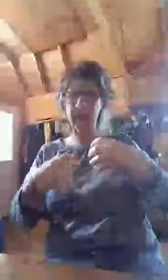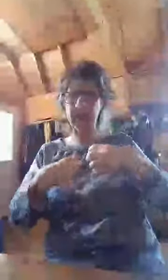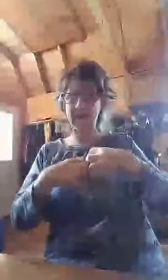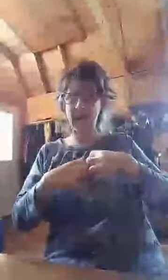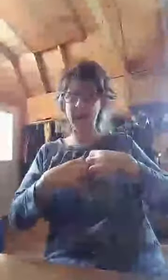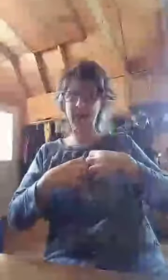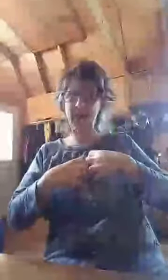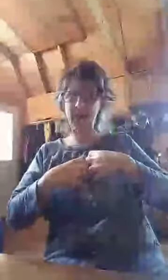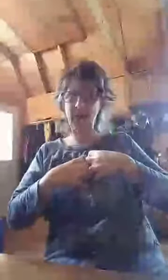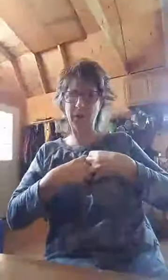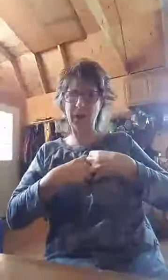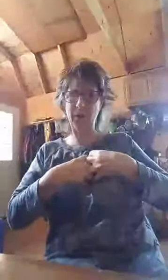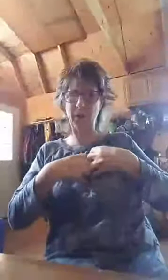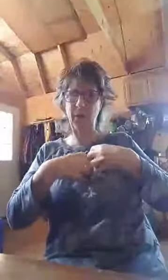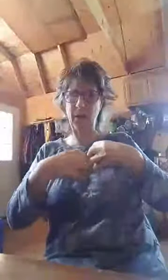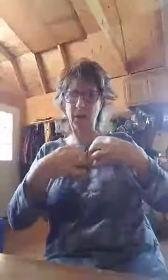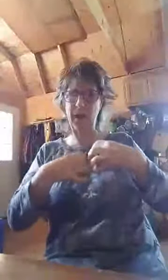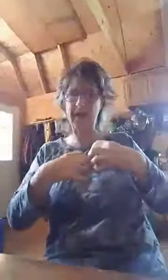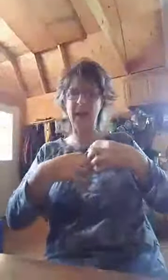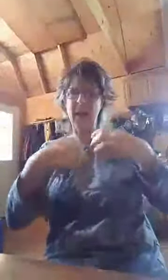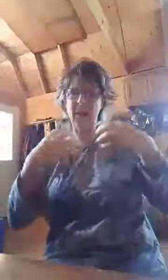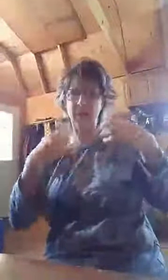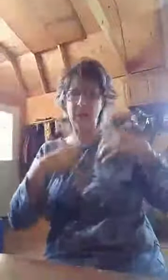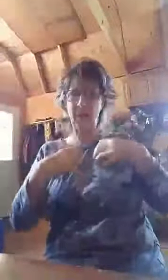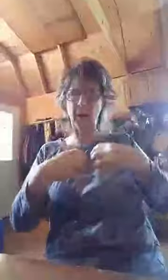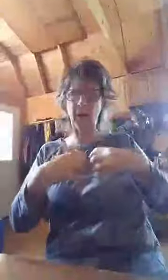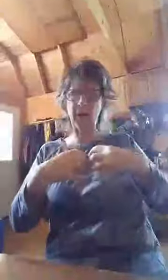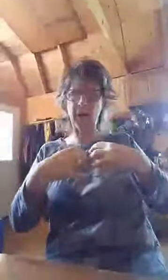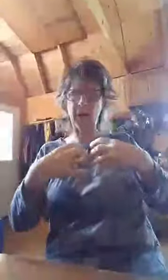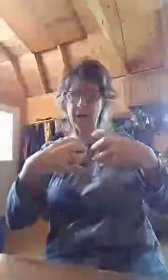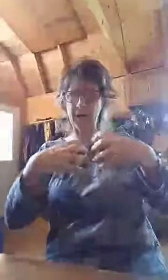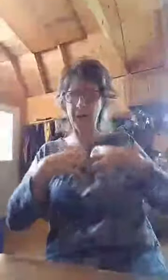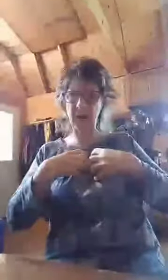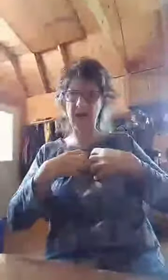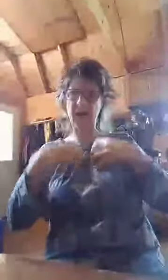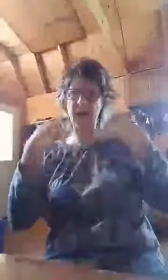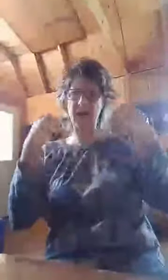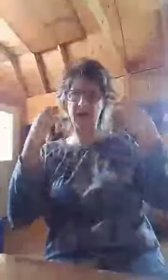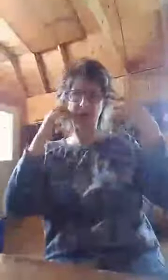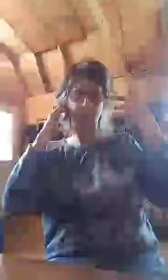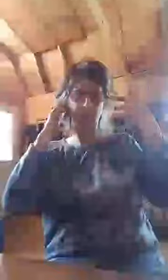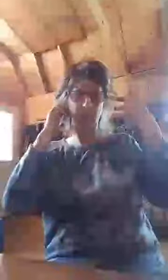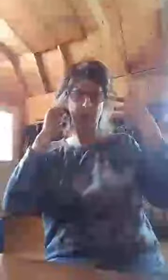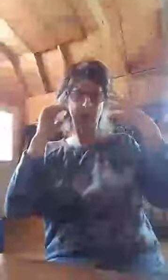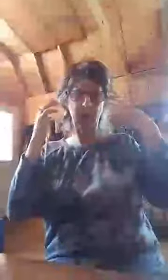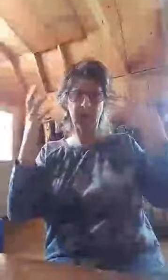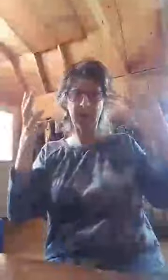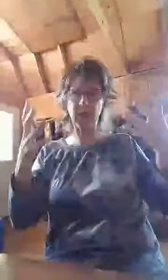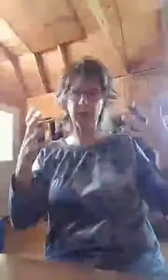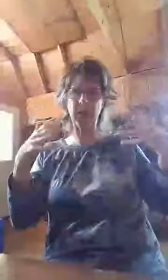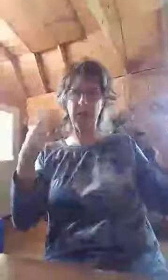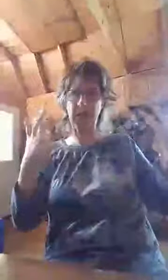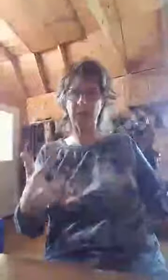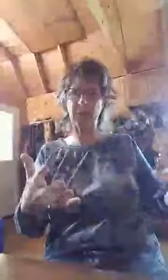inside of you because you have the mind of Christ to bring it from the spirit into the, the physical to manifest